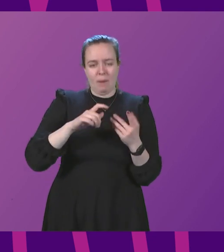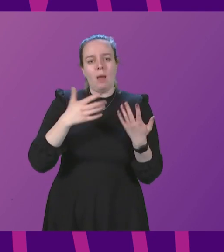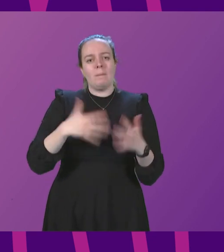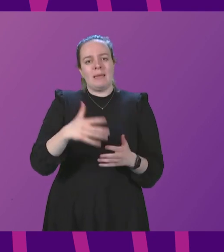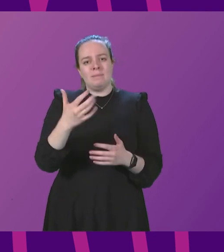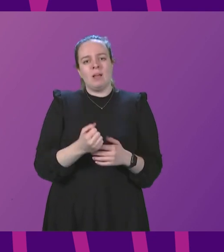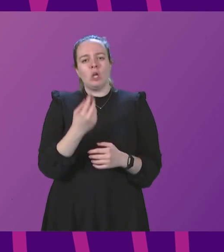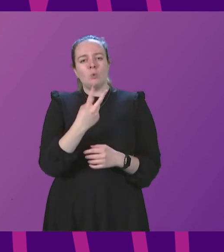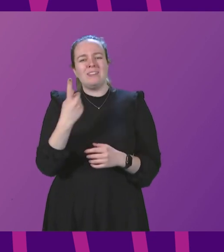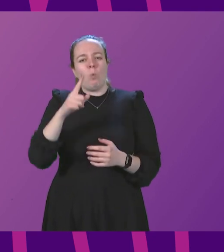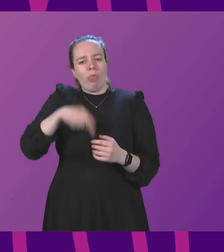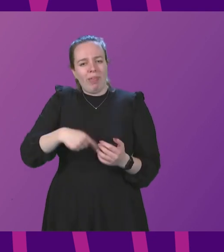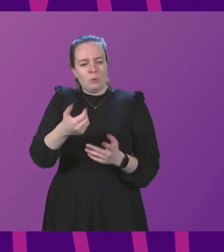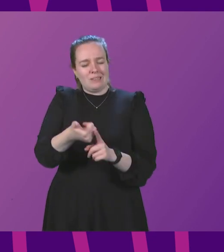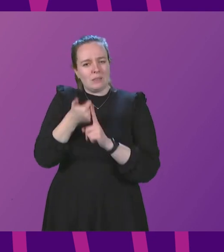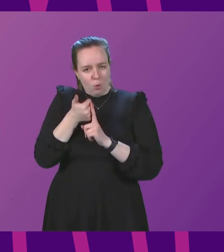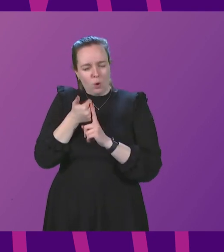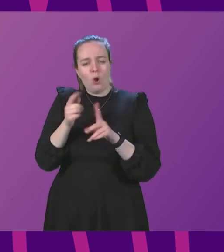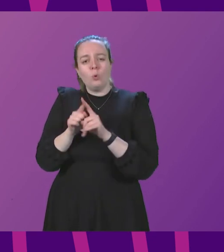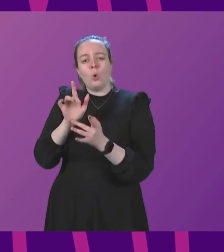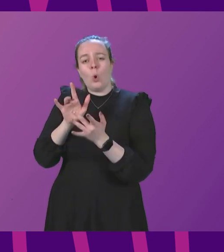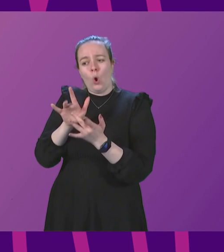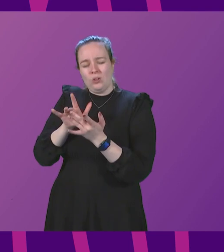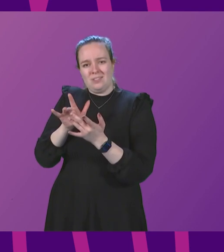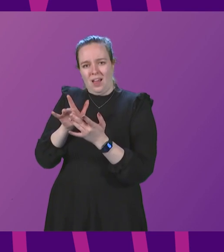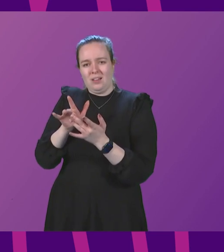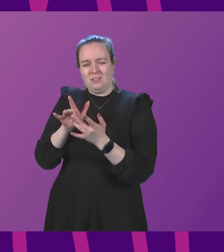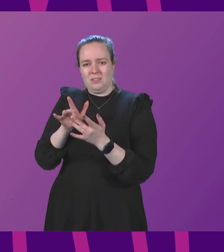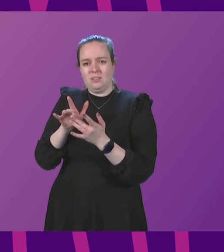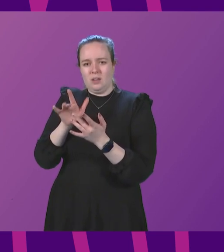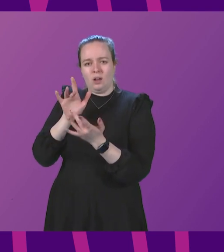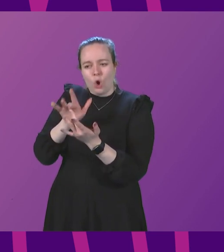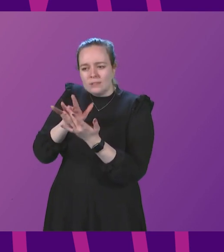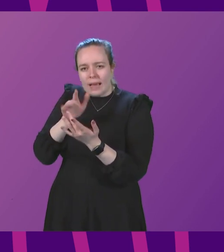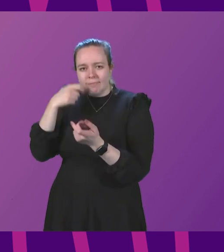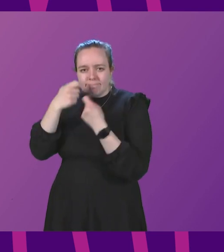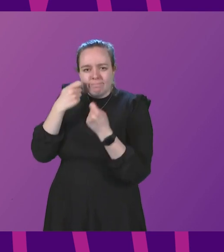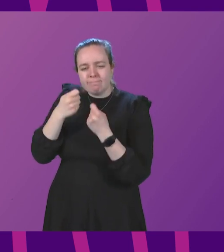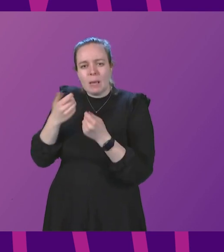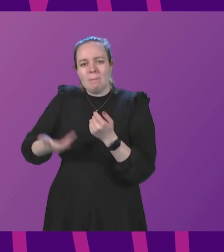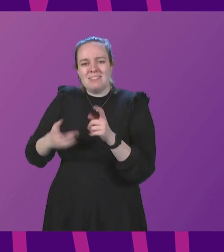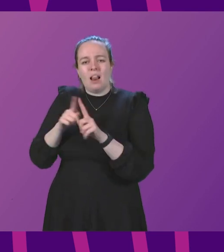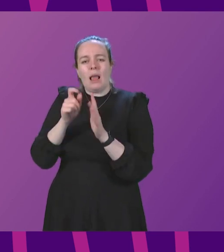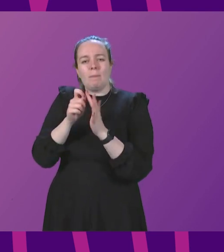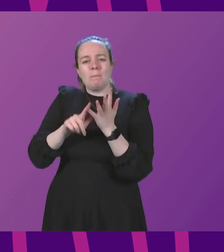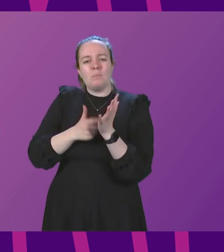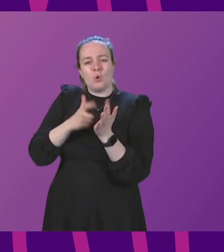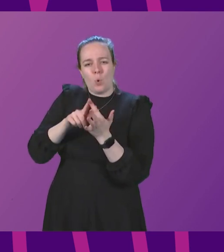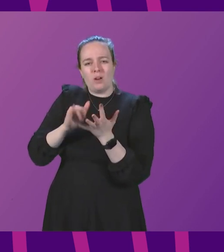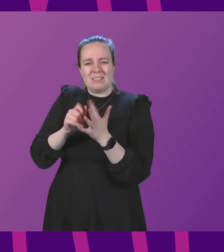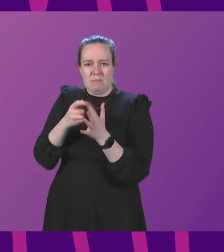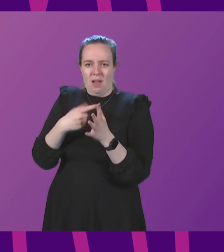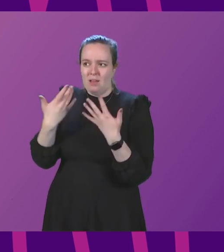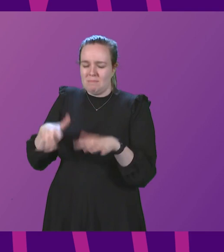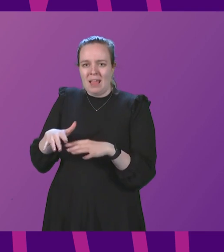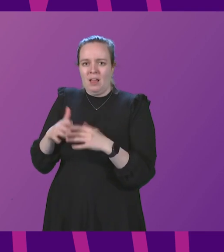support and close contact businesses such as Pure Spa and Beauty which despite employing 130 people at 12 locations